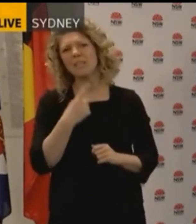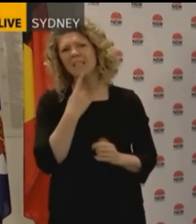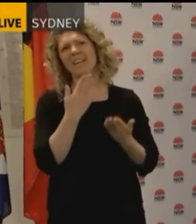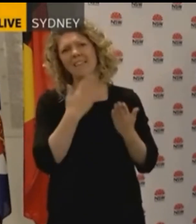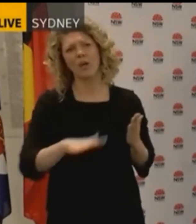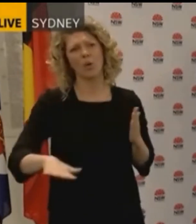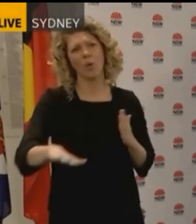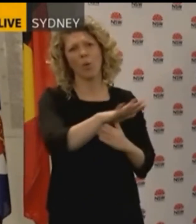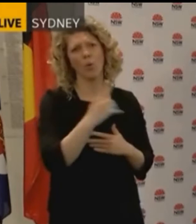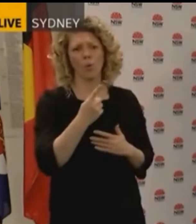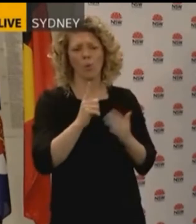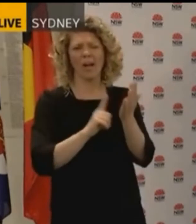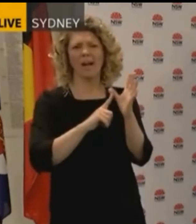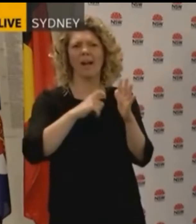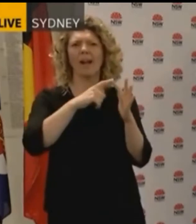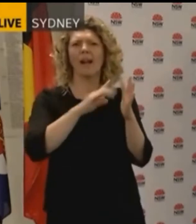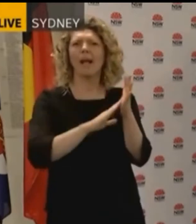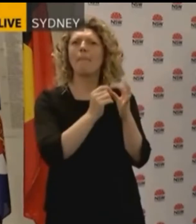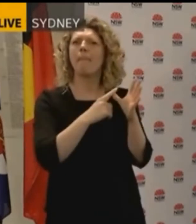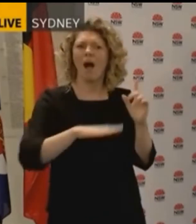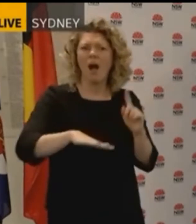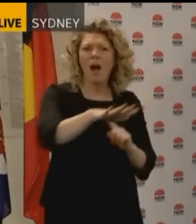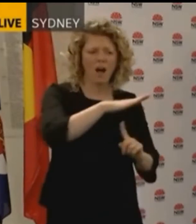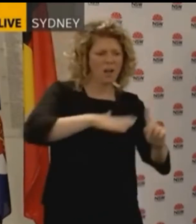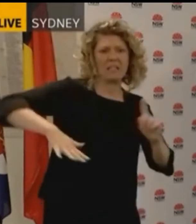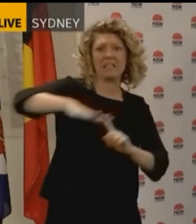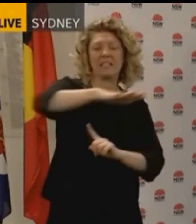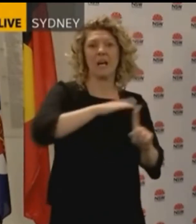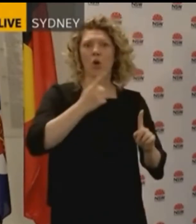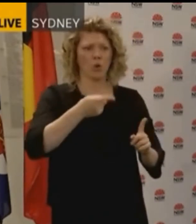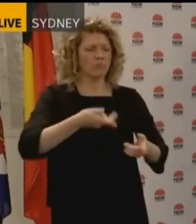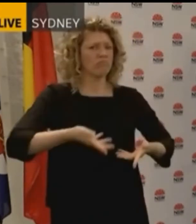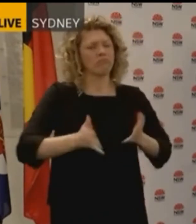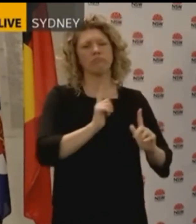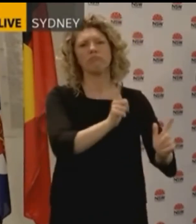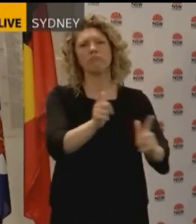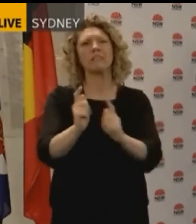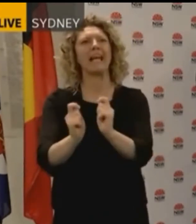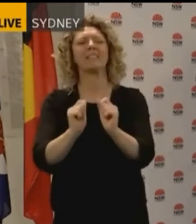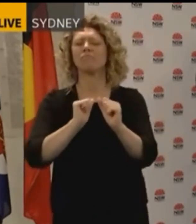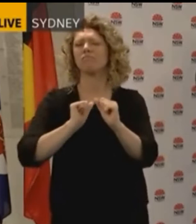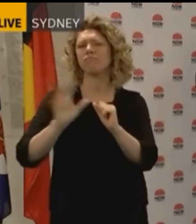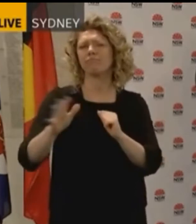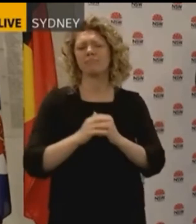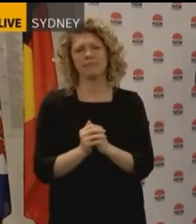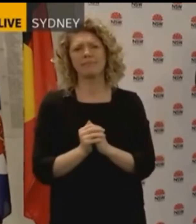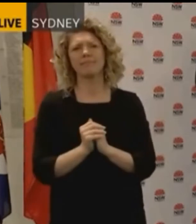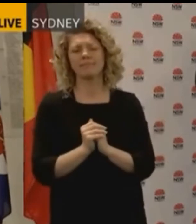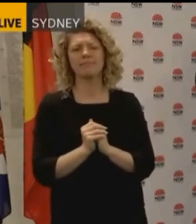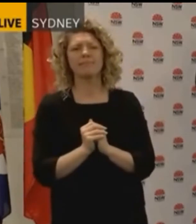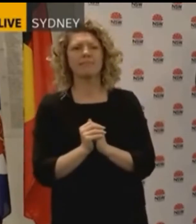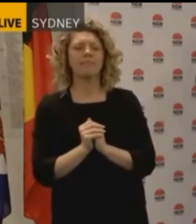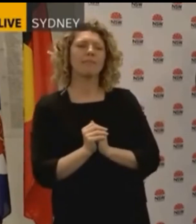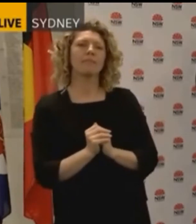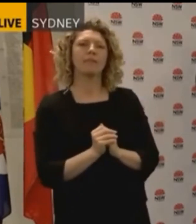the response we've had around the testing request in that area. Thank you very much. Also as I've indicated we have been